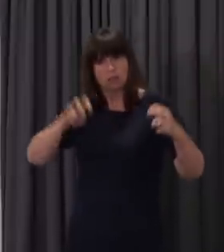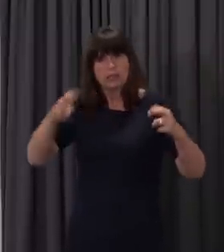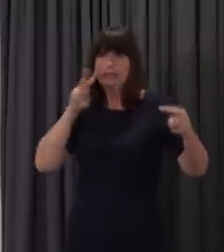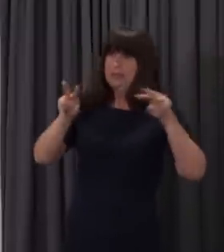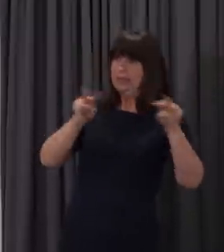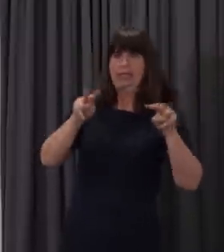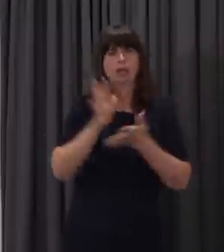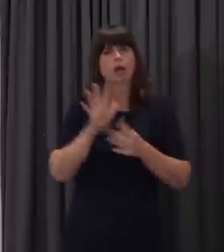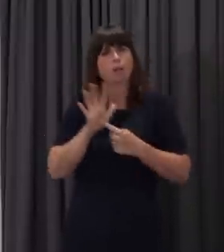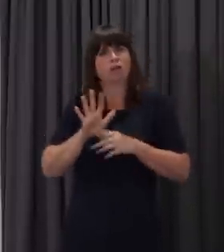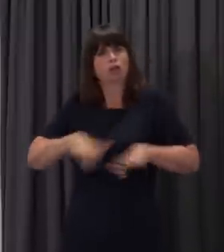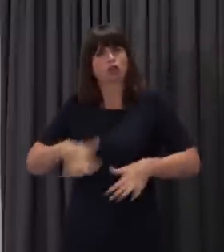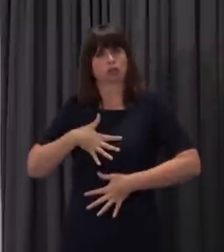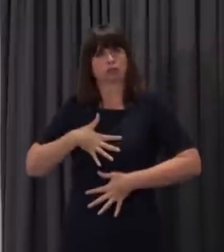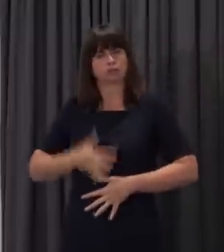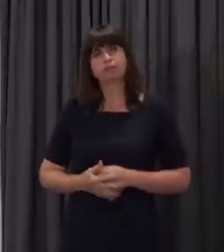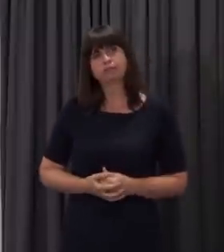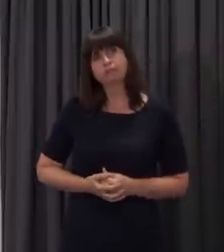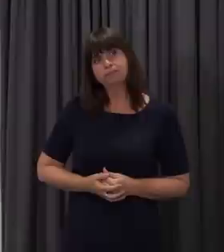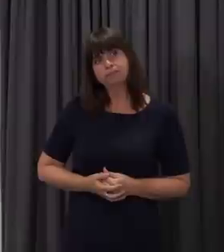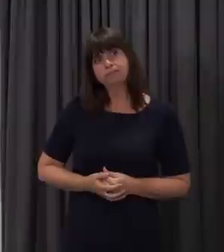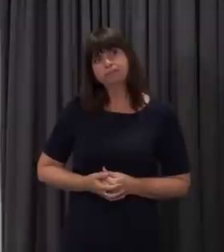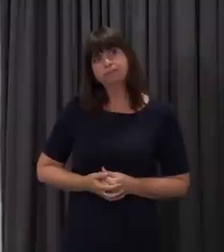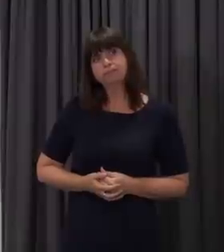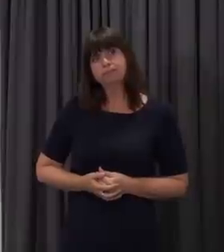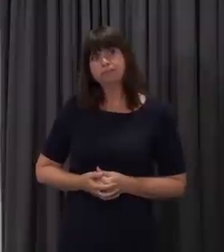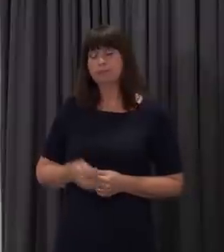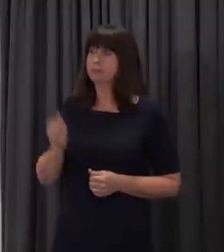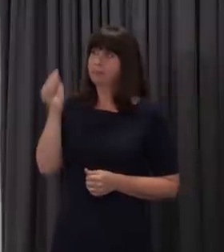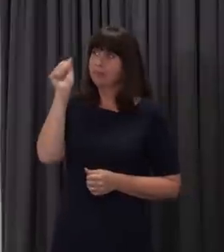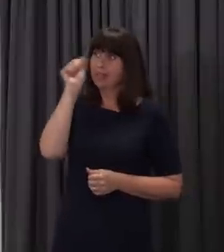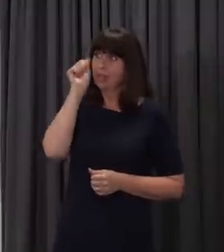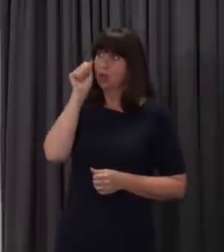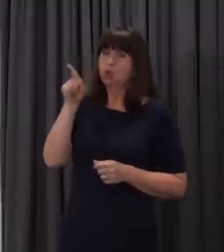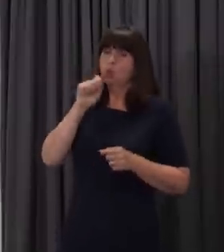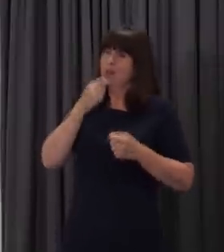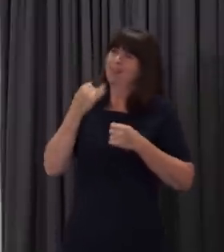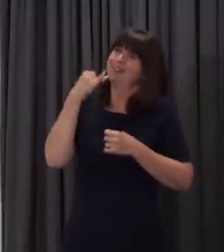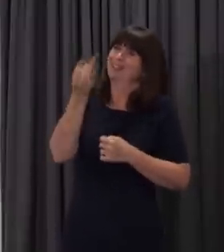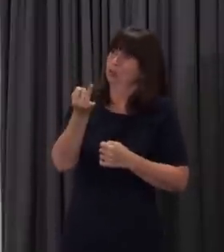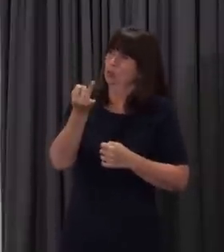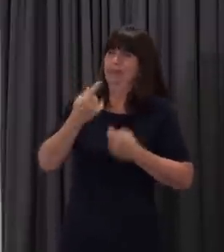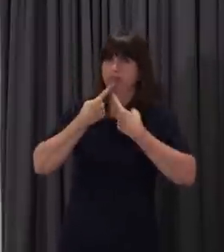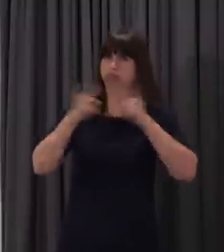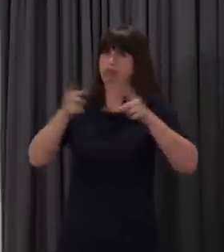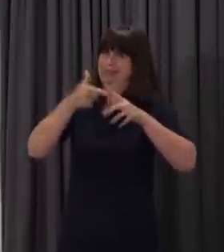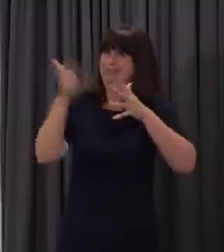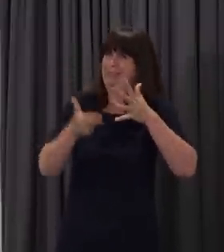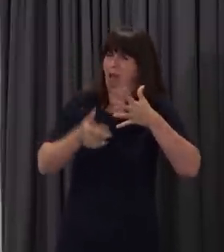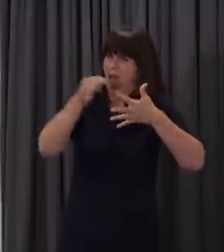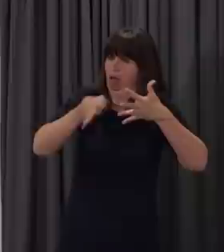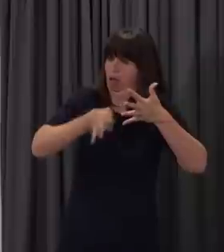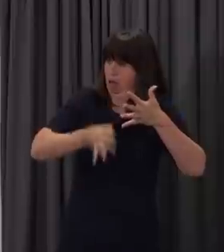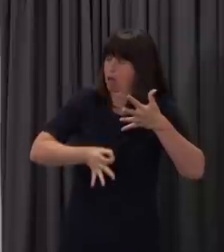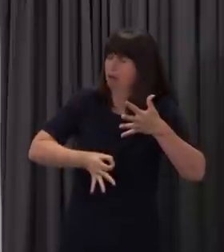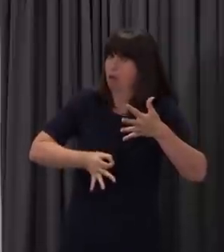Thank you. Now, I know we're going to get more details on exactly how this will happen next week, as you said. But realistically, can